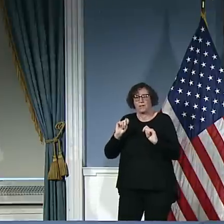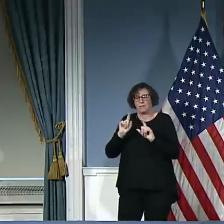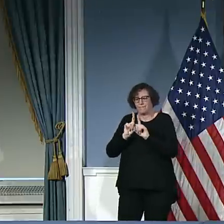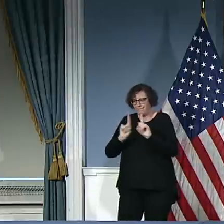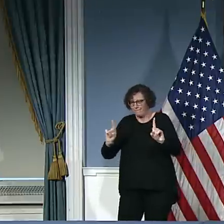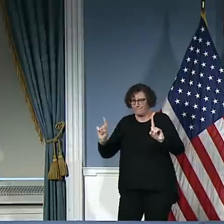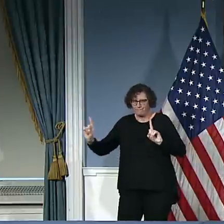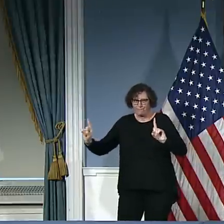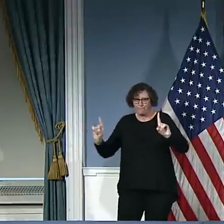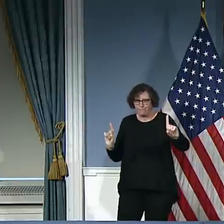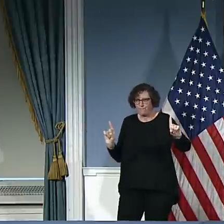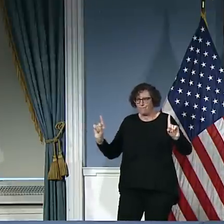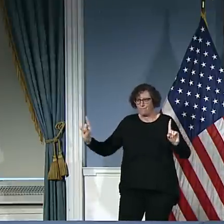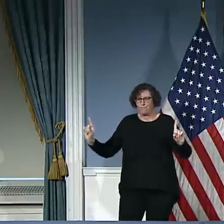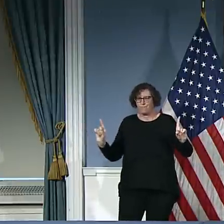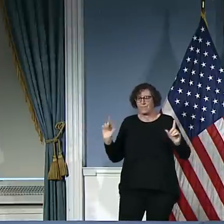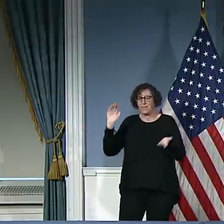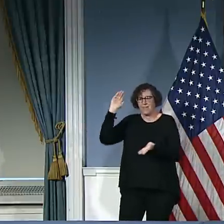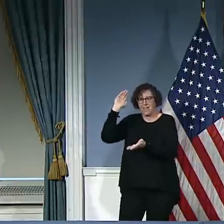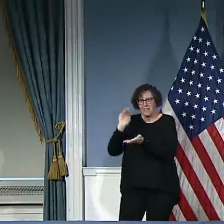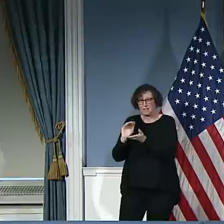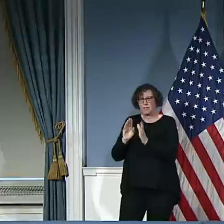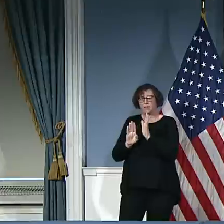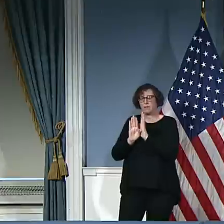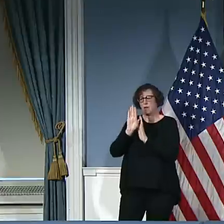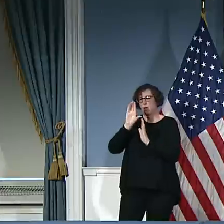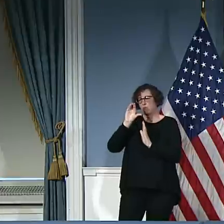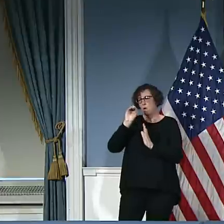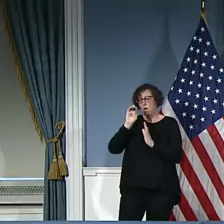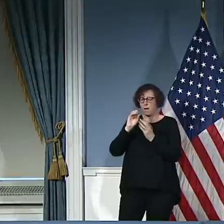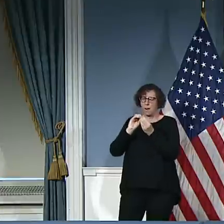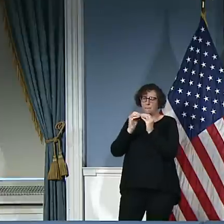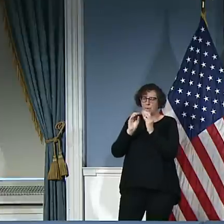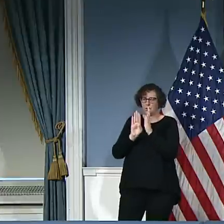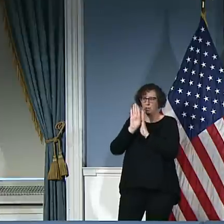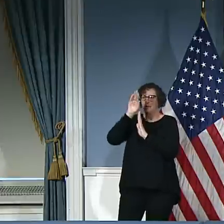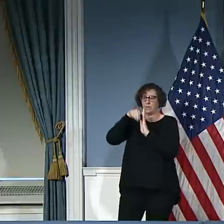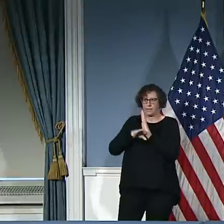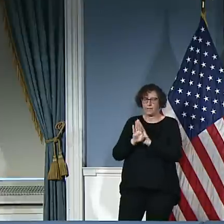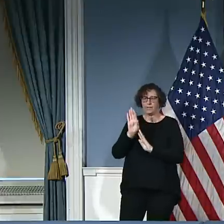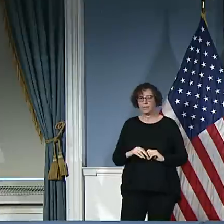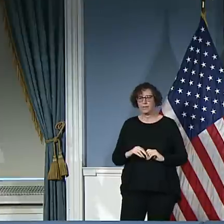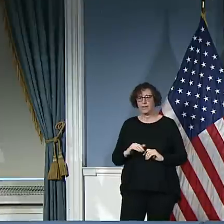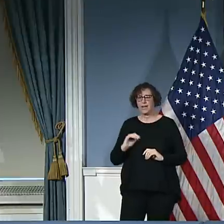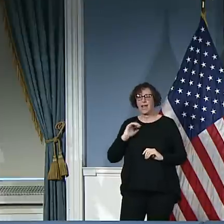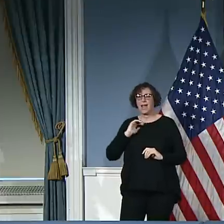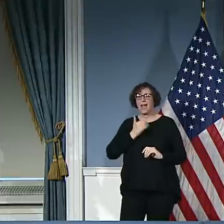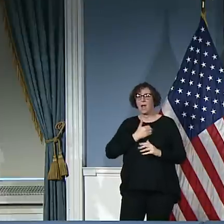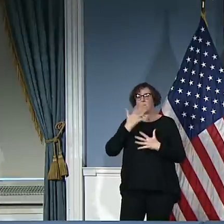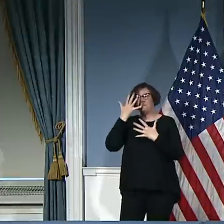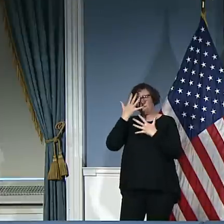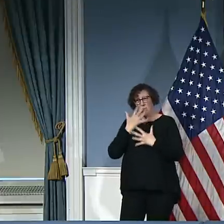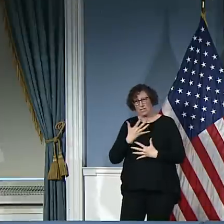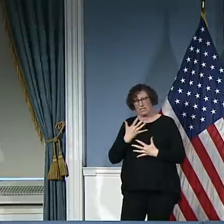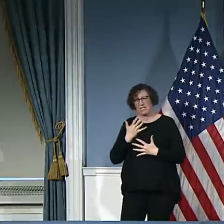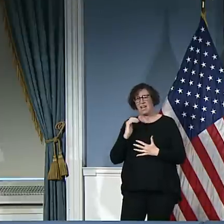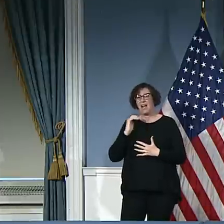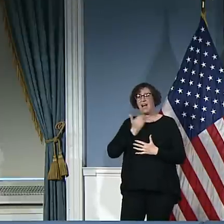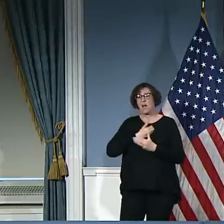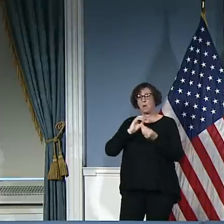what we're seeing internally as an agency on the front lines is we are still on an upward curve. Yep. And,